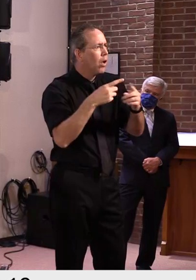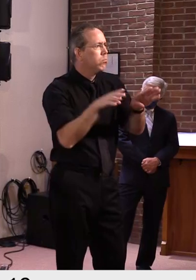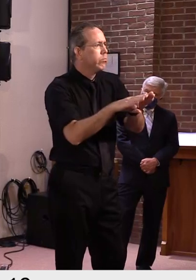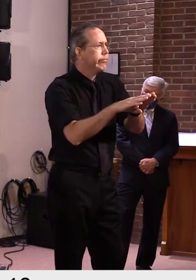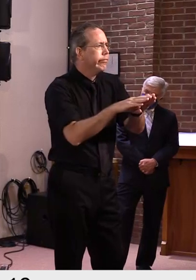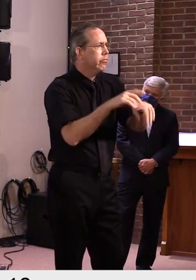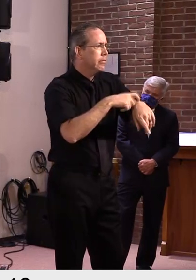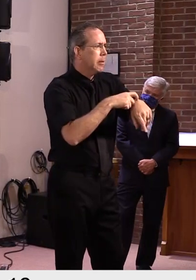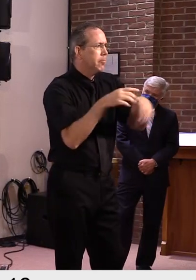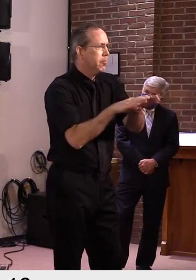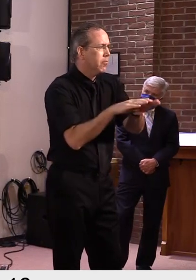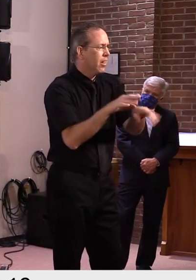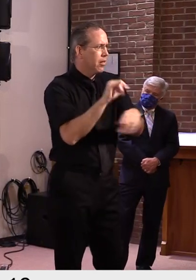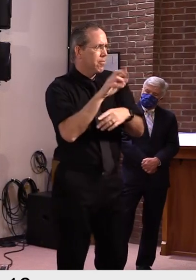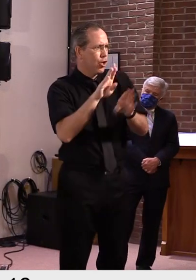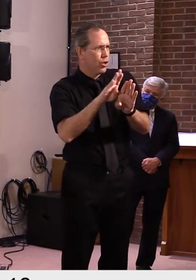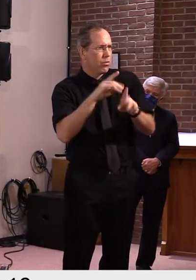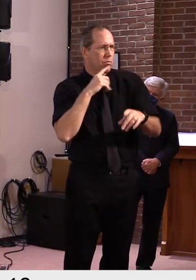than you saw in the primary.